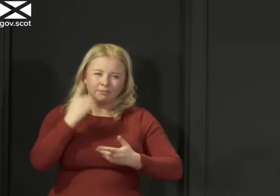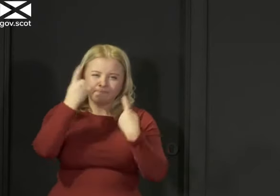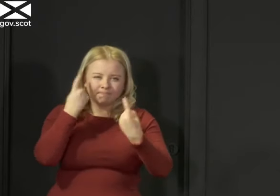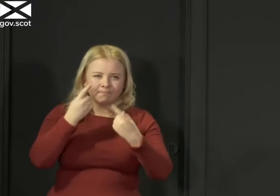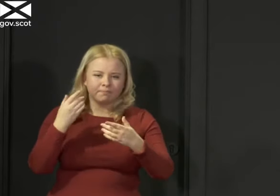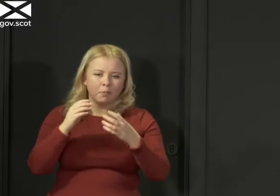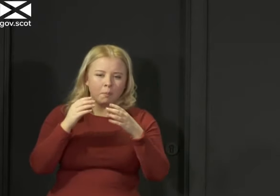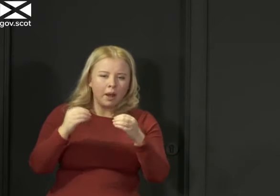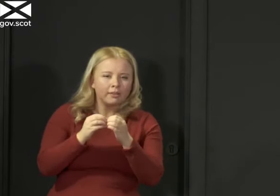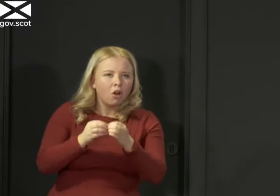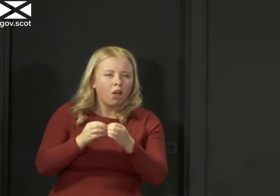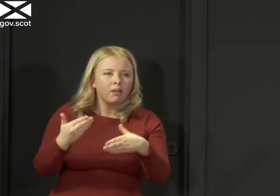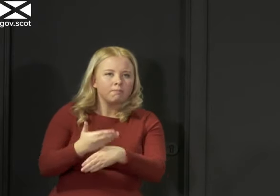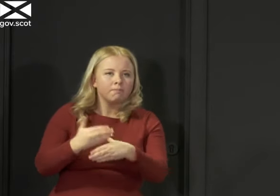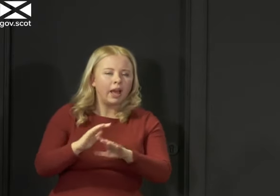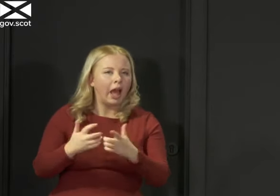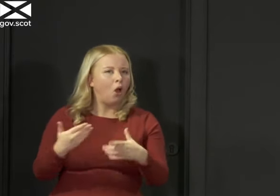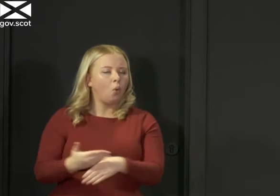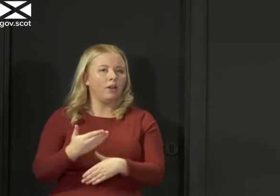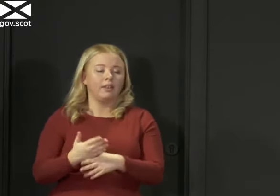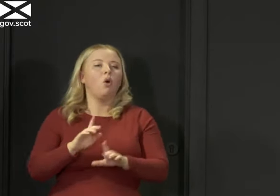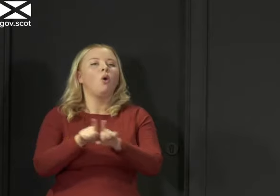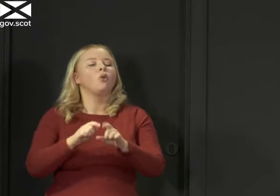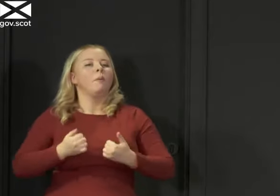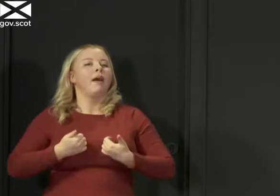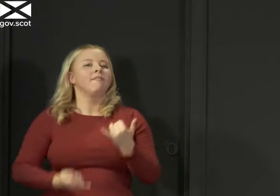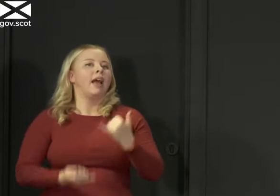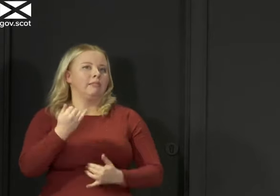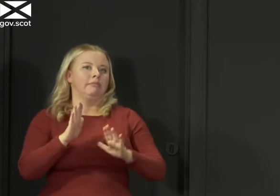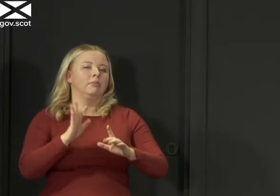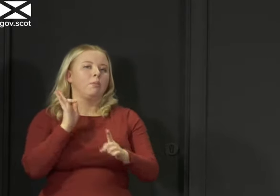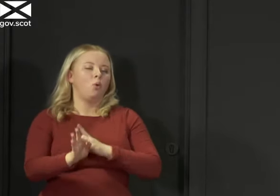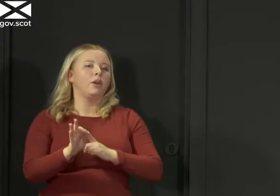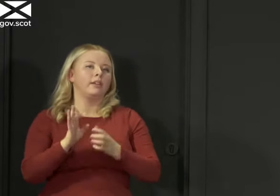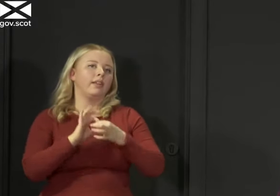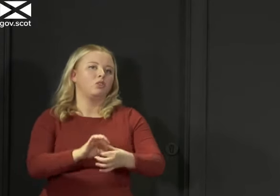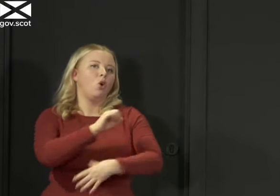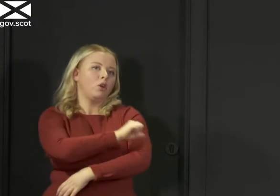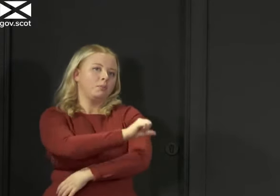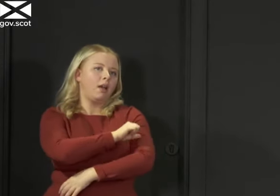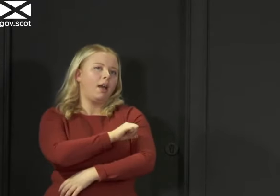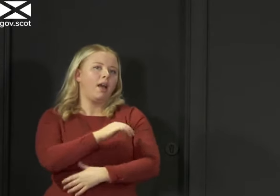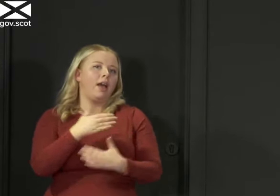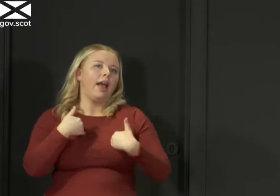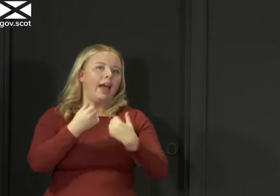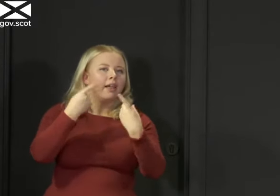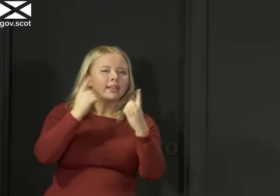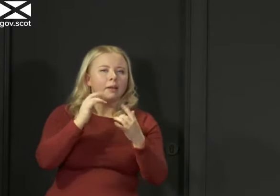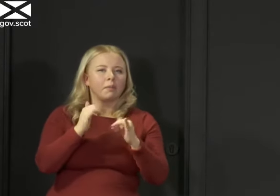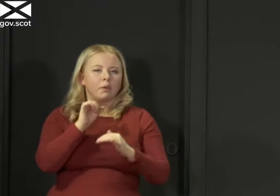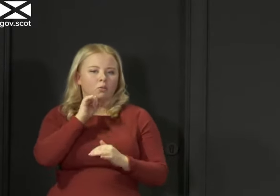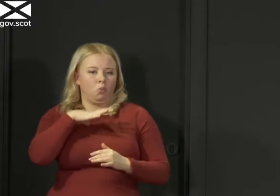practical implications of that as well. And my final, final point in terms of hospital provision, we are looking, and the Health Secretary might want to say a word about this, we are looking